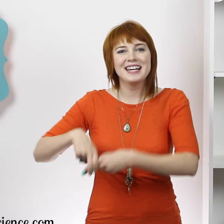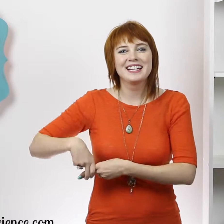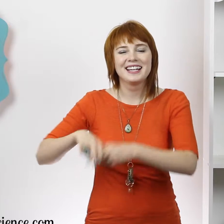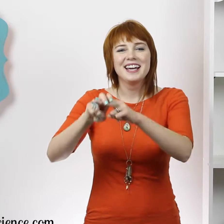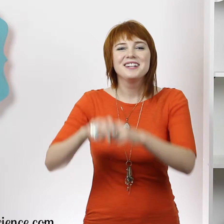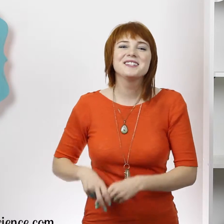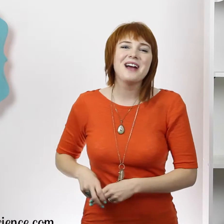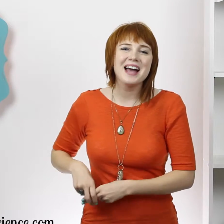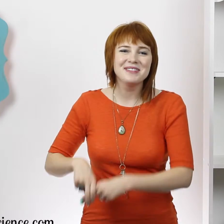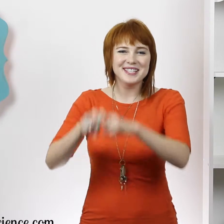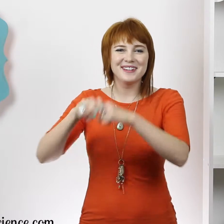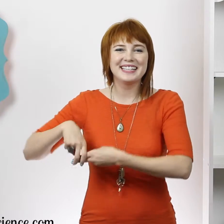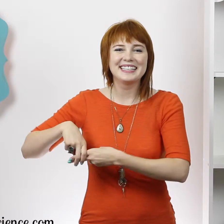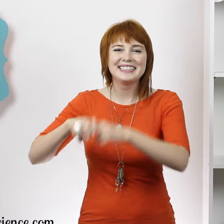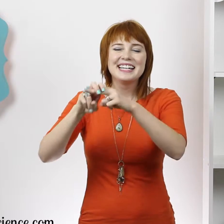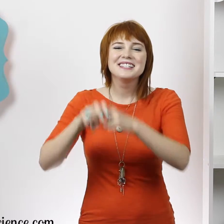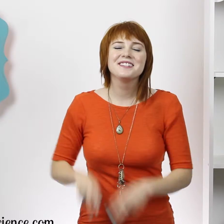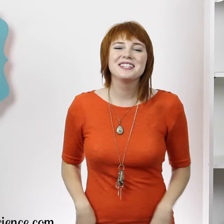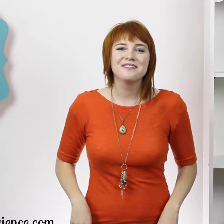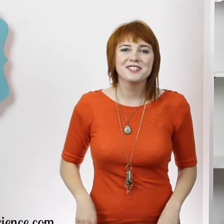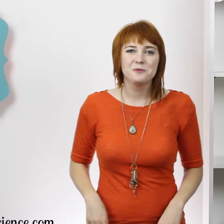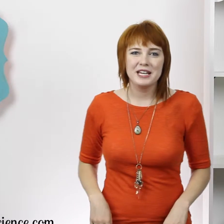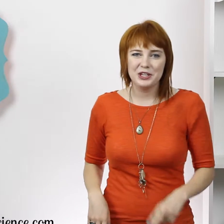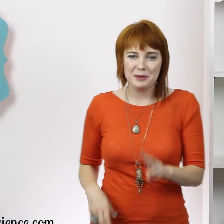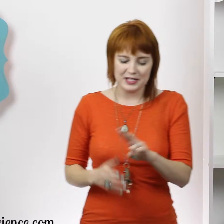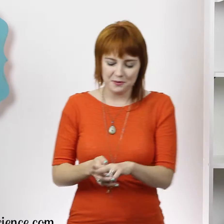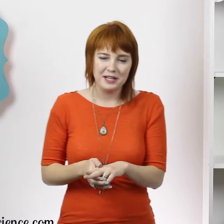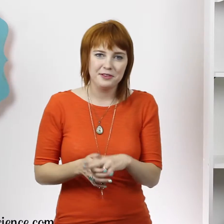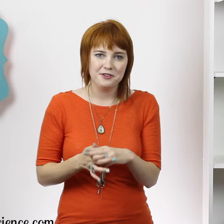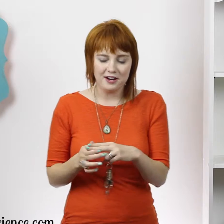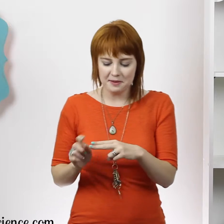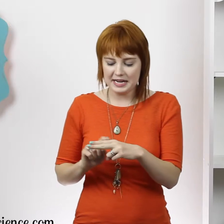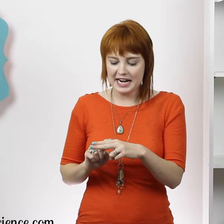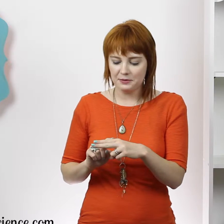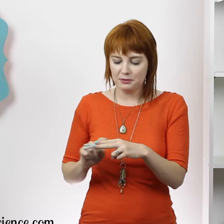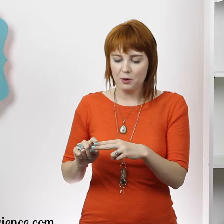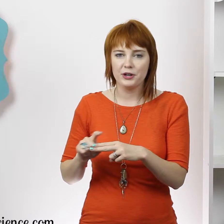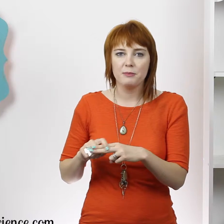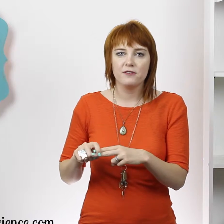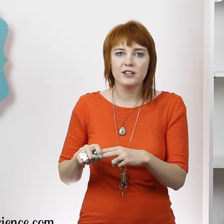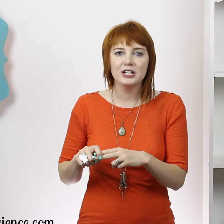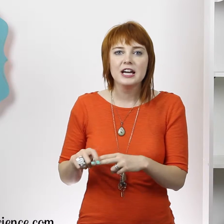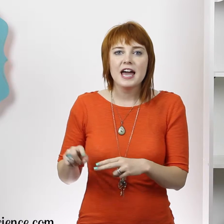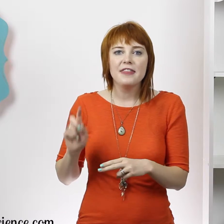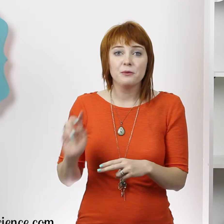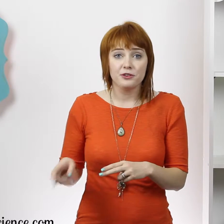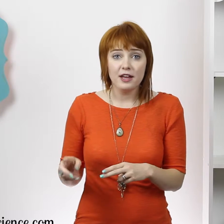Swing! You're so happy swinging! To do the sign for swing you make a swing with your non-dominant hand with your pointer and middle finger and then with your